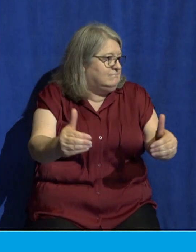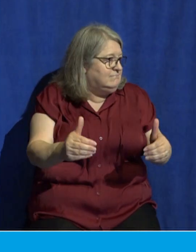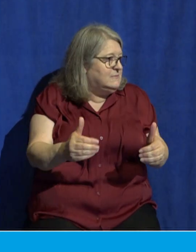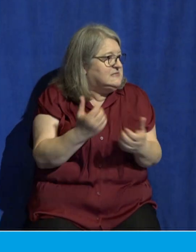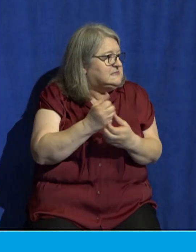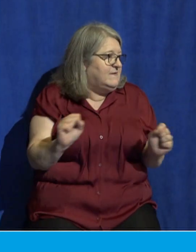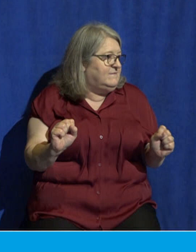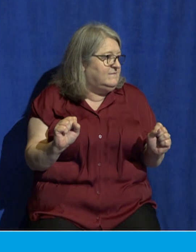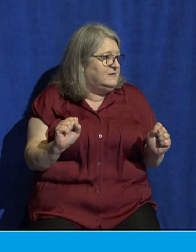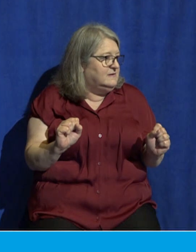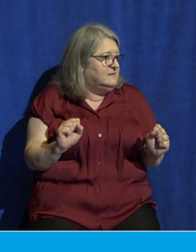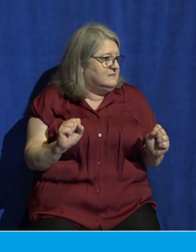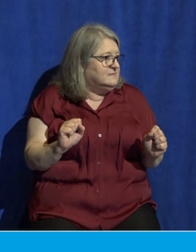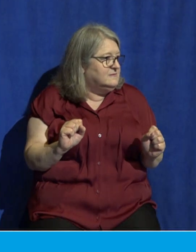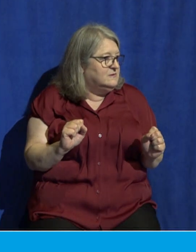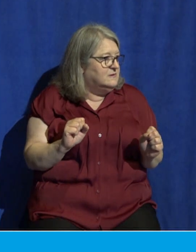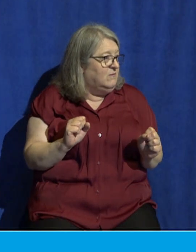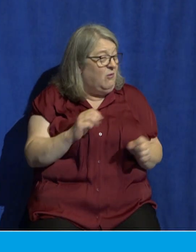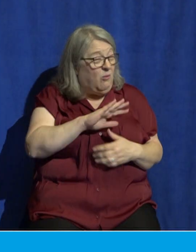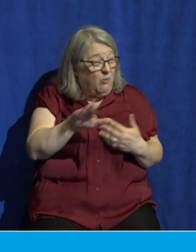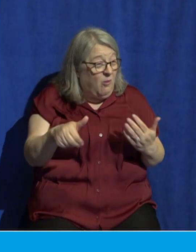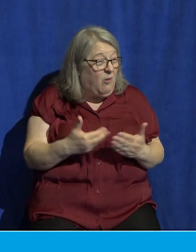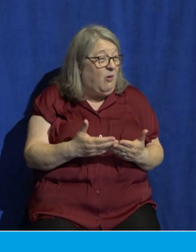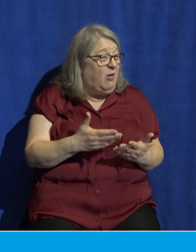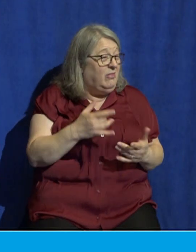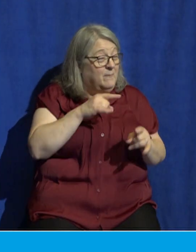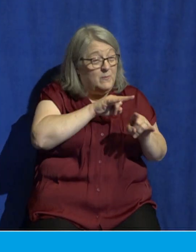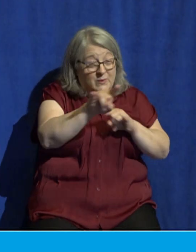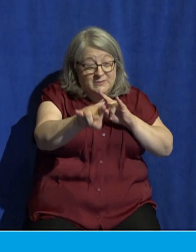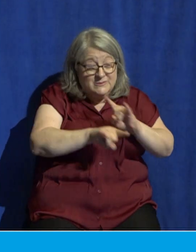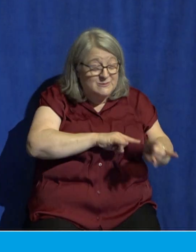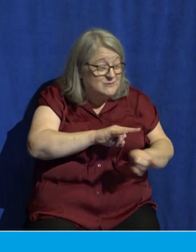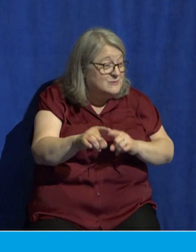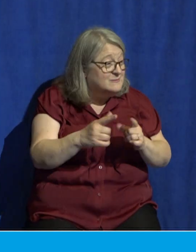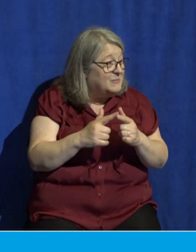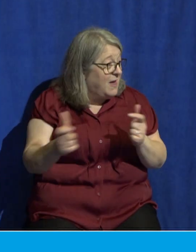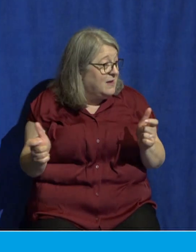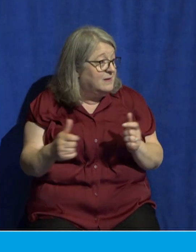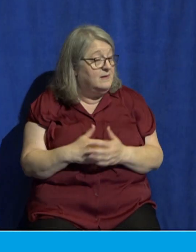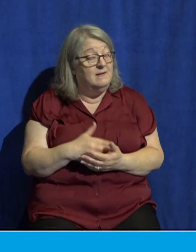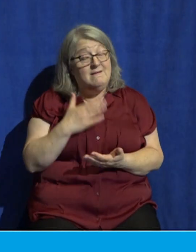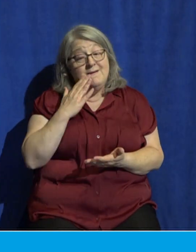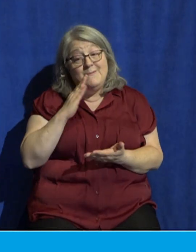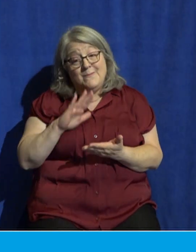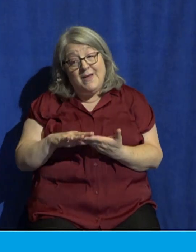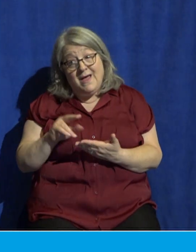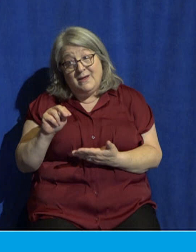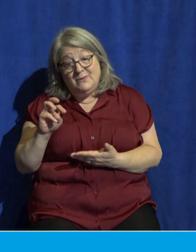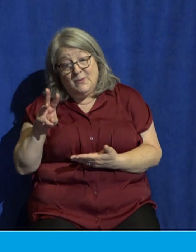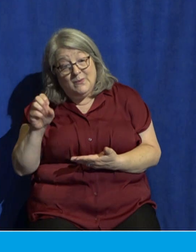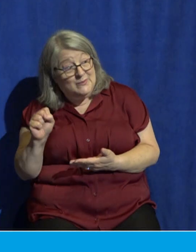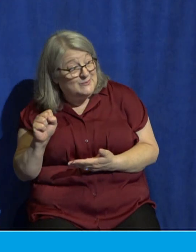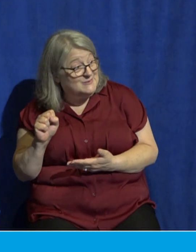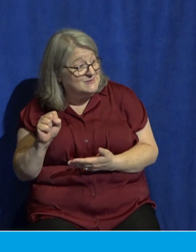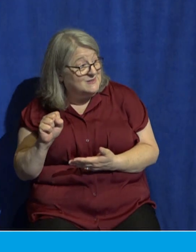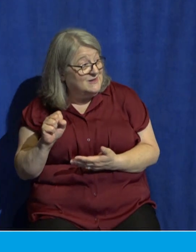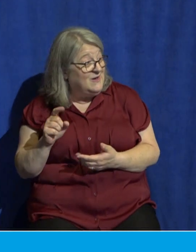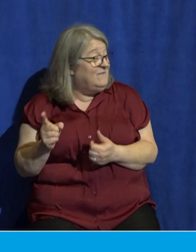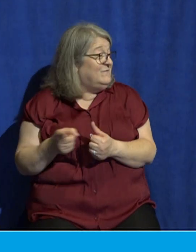through all of that distress and persecution. He says the bad news is that the initial persecution you're going to experience is